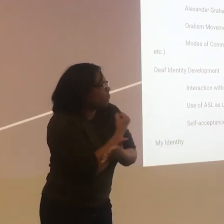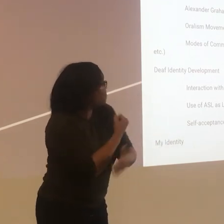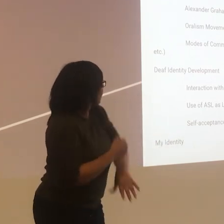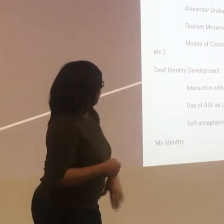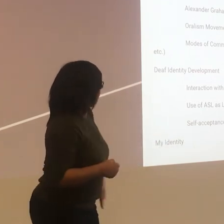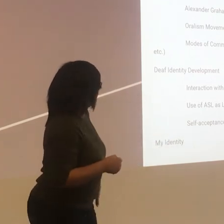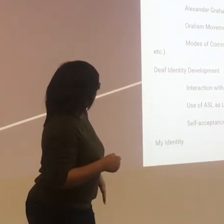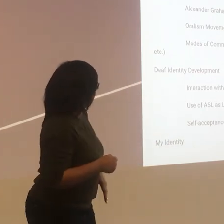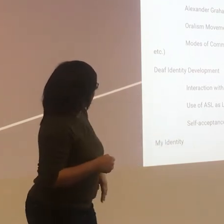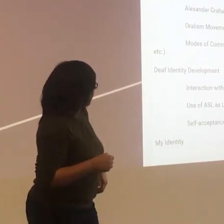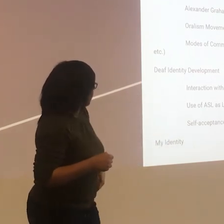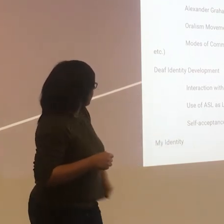Bummer.